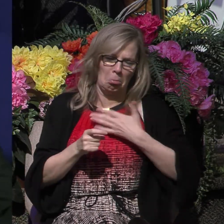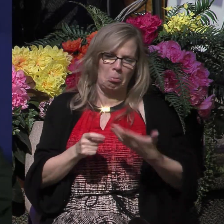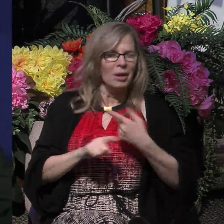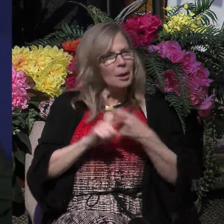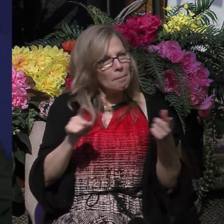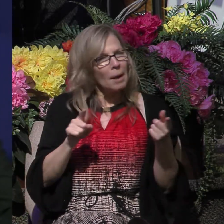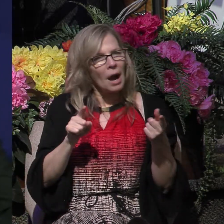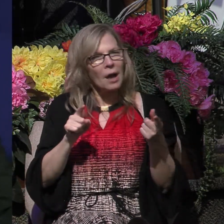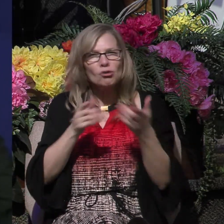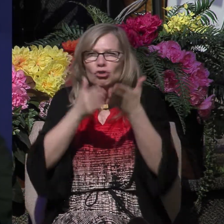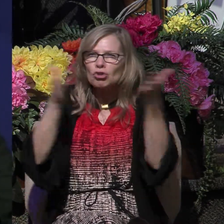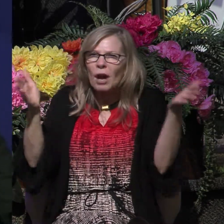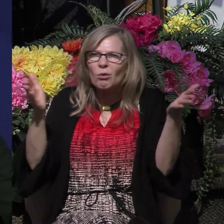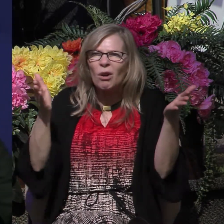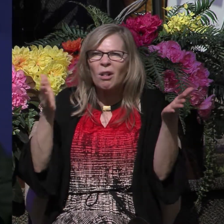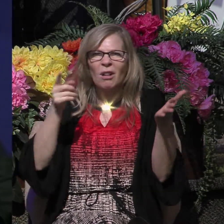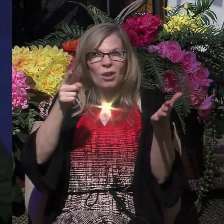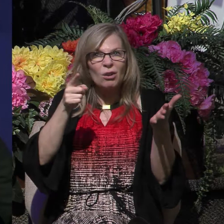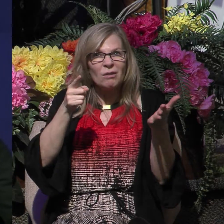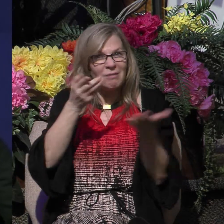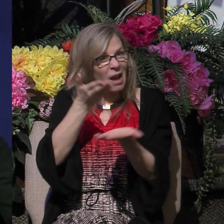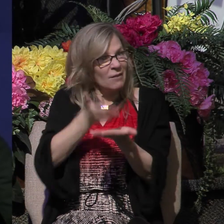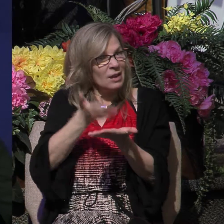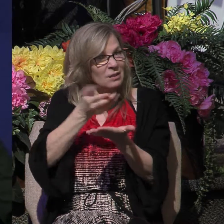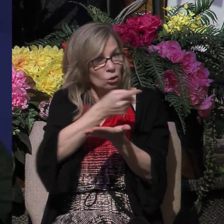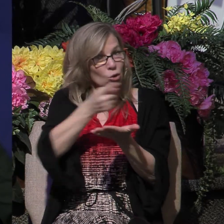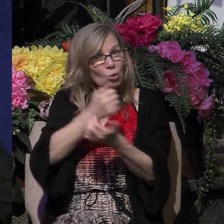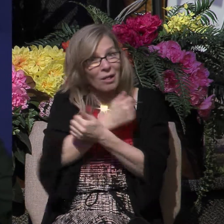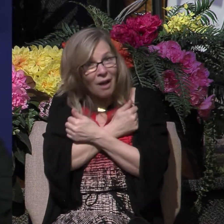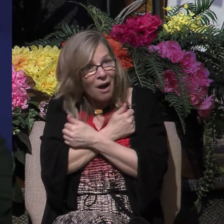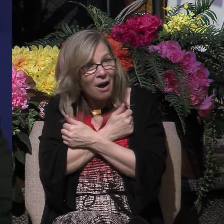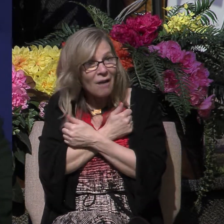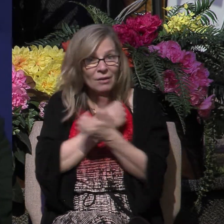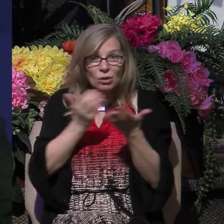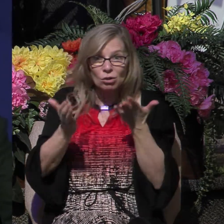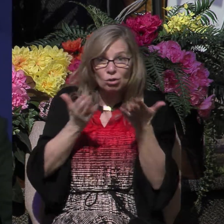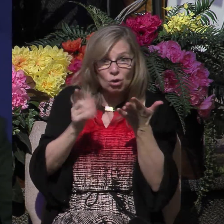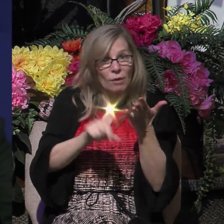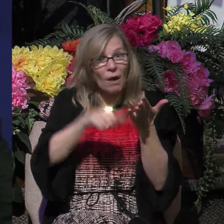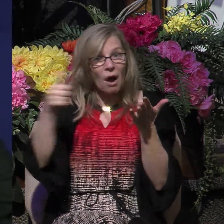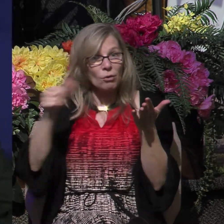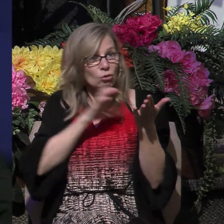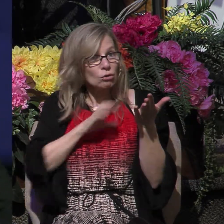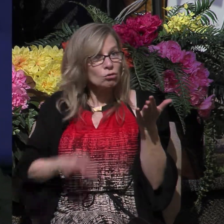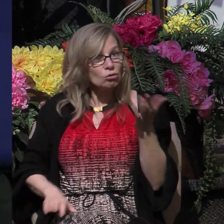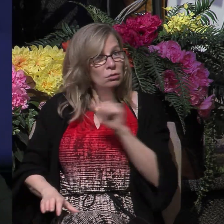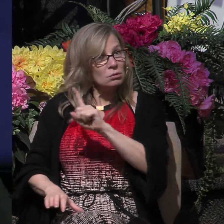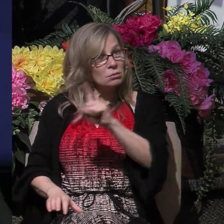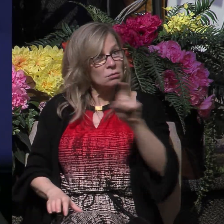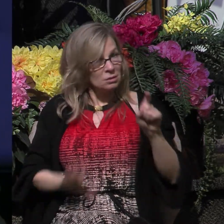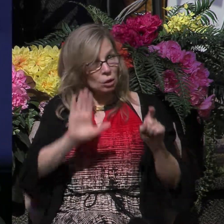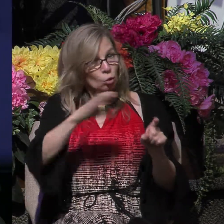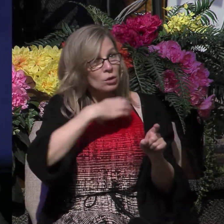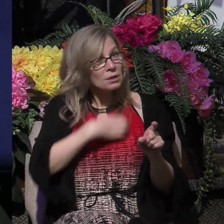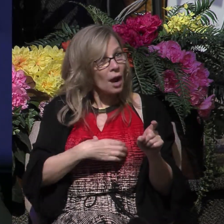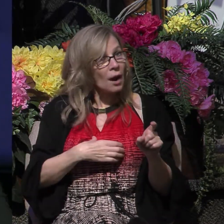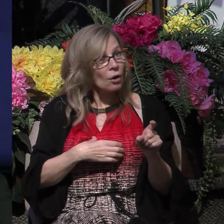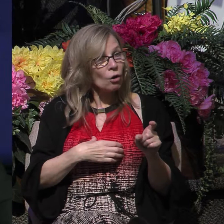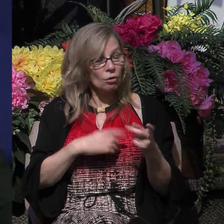know Christ? Do you love and serve other Christians? Is that your desire? Have you been publicly baptized